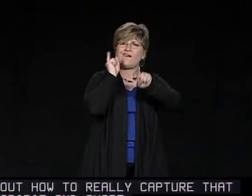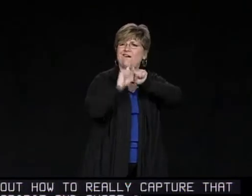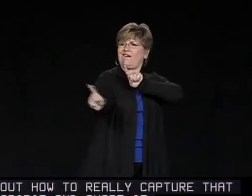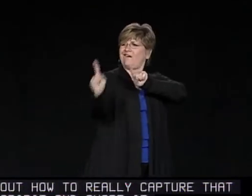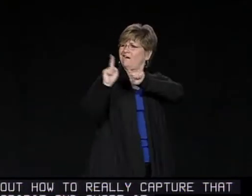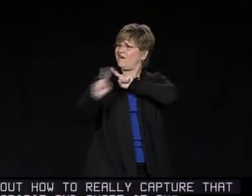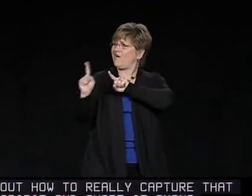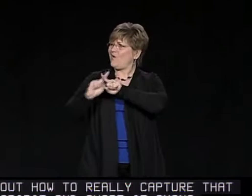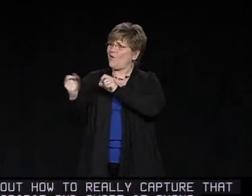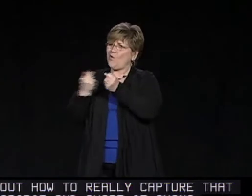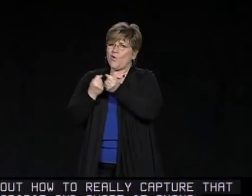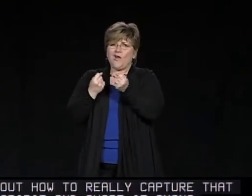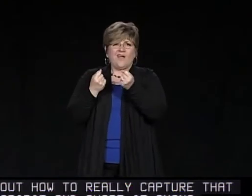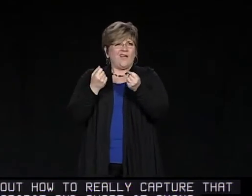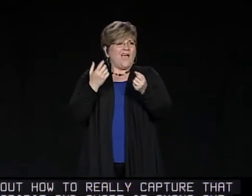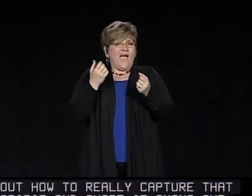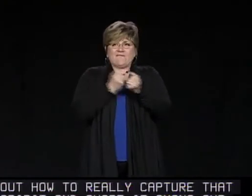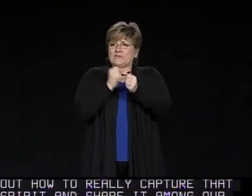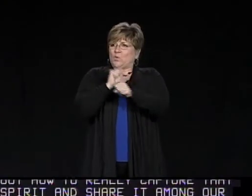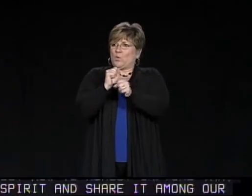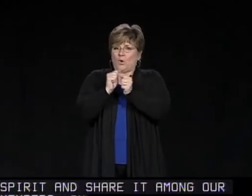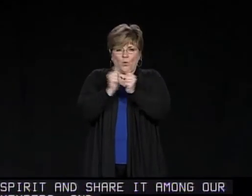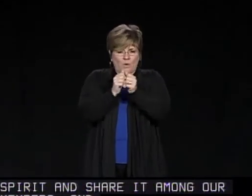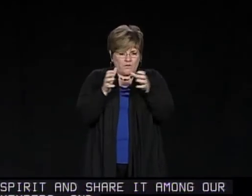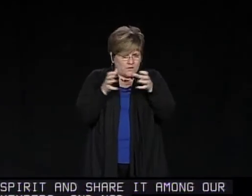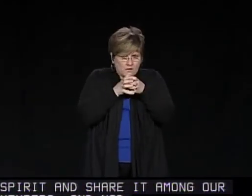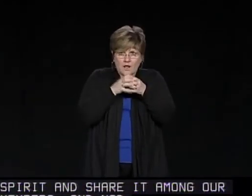And NAD has done really wonderful work.